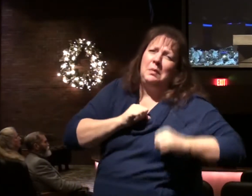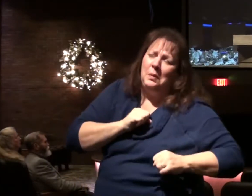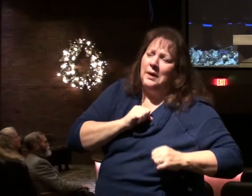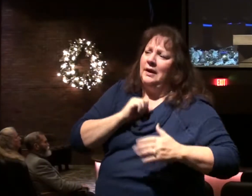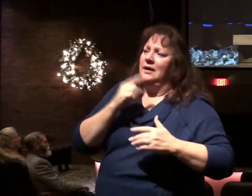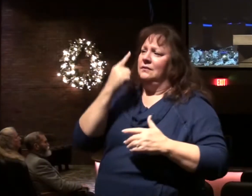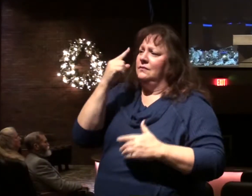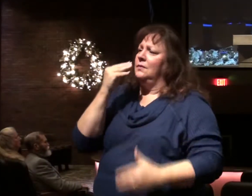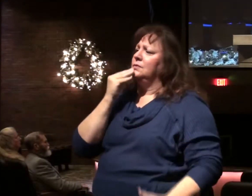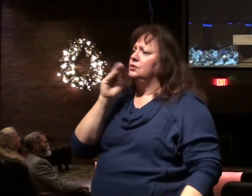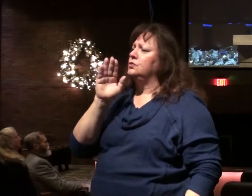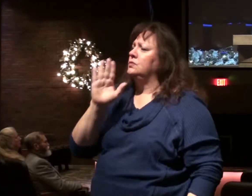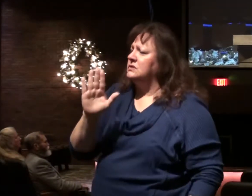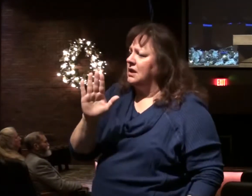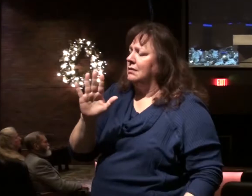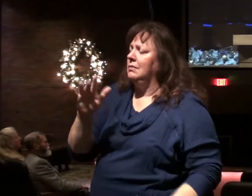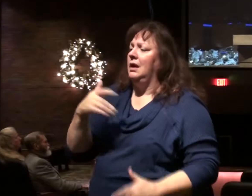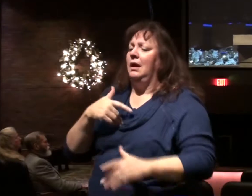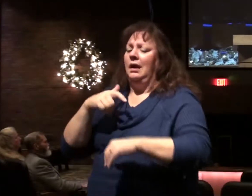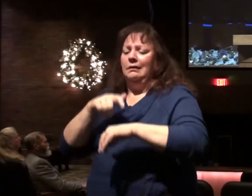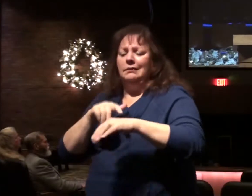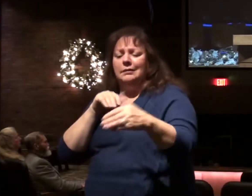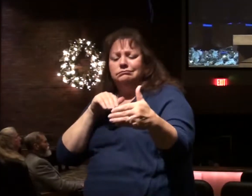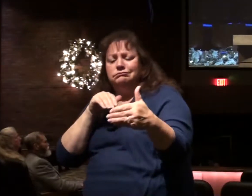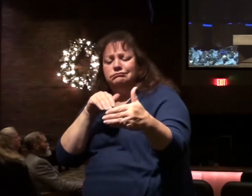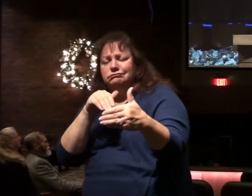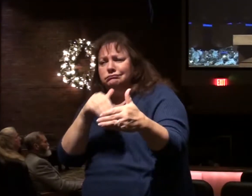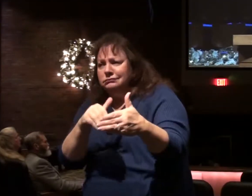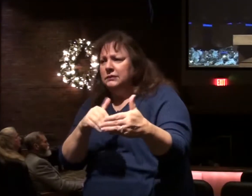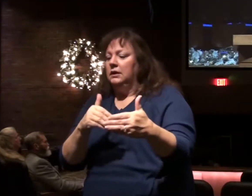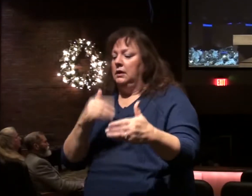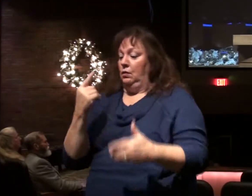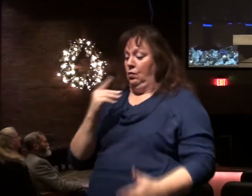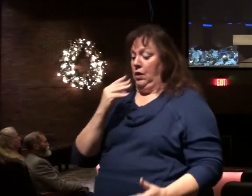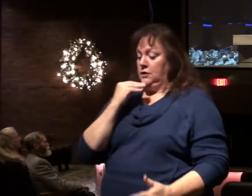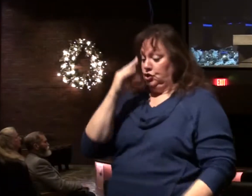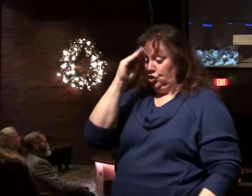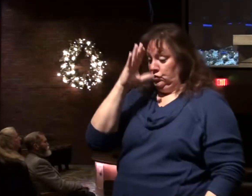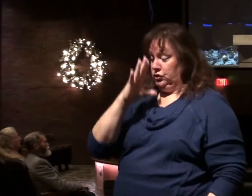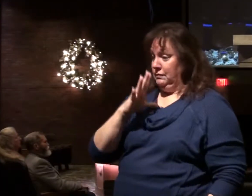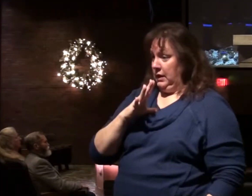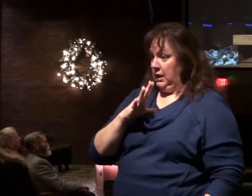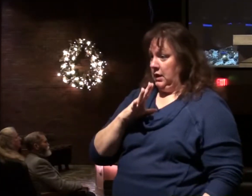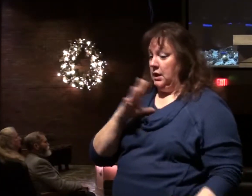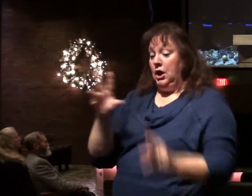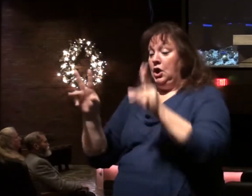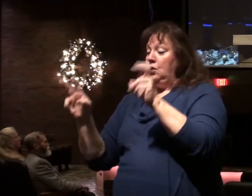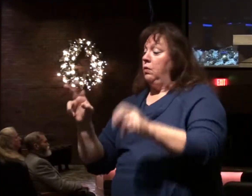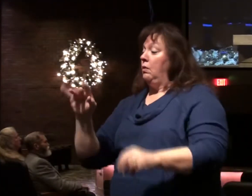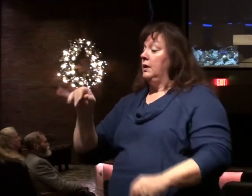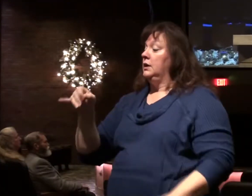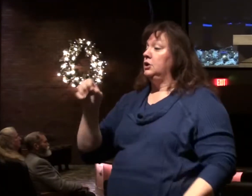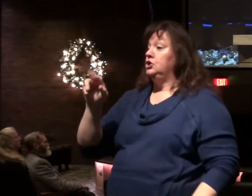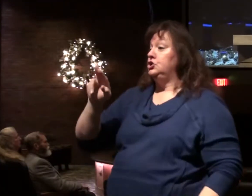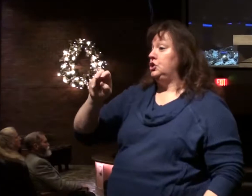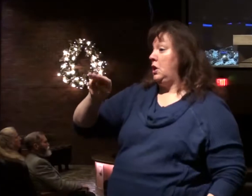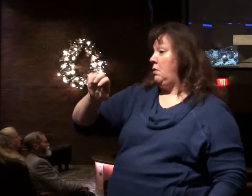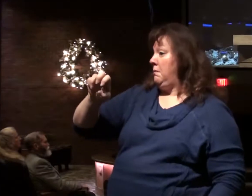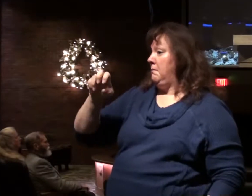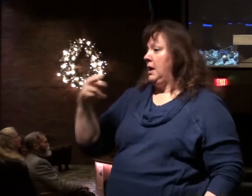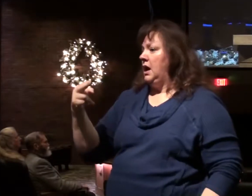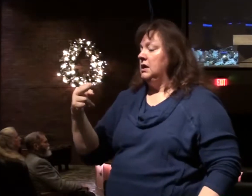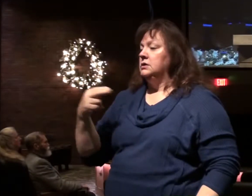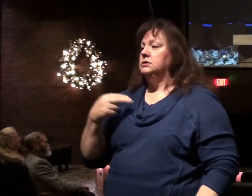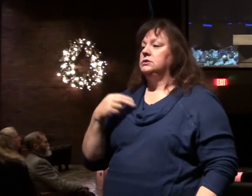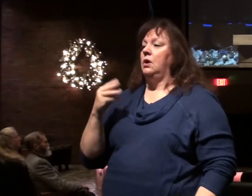and how we're moving toward, in fact, this one Jewish leader, after quoting from Jeremiah, says, So,